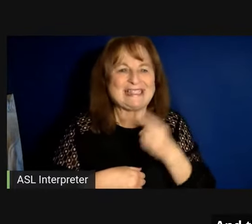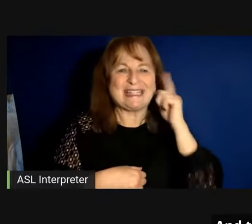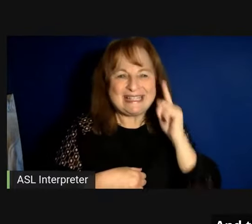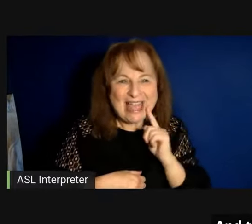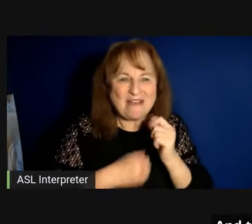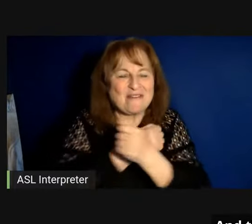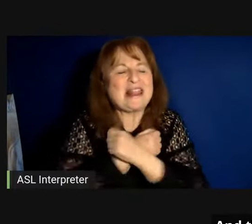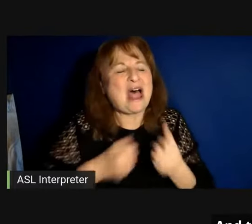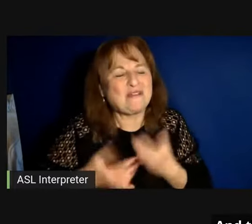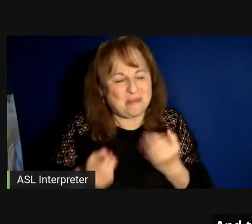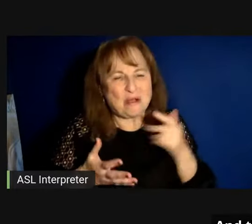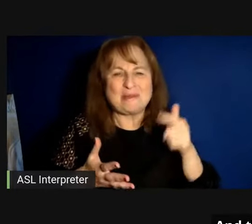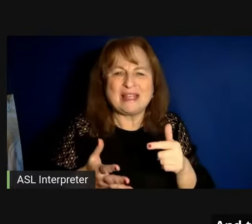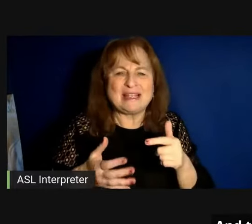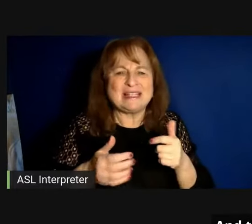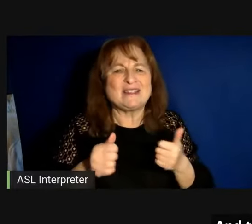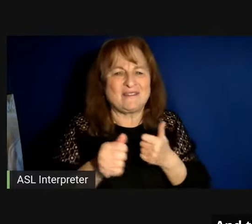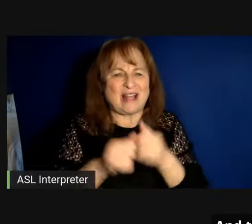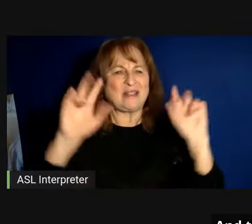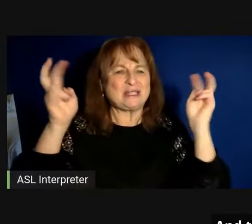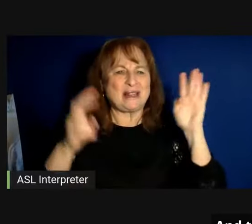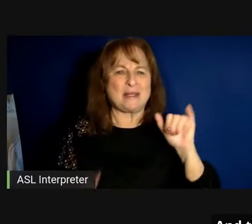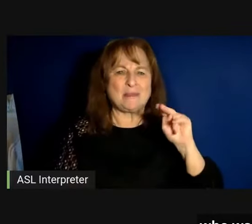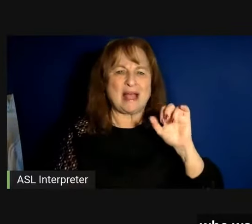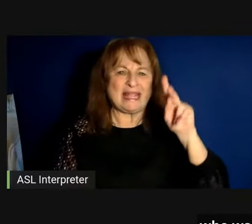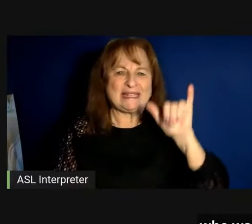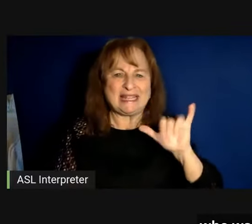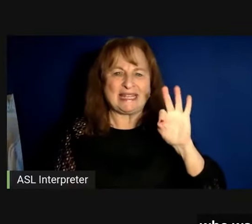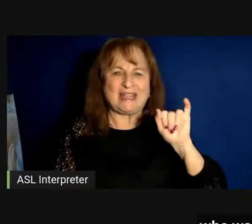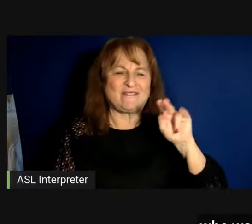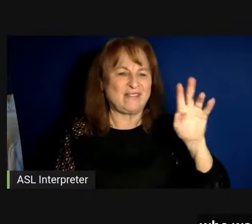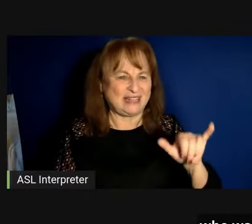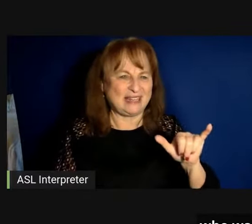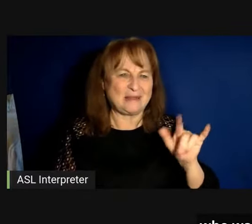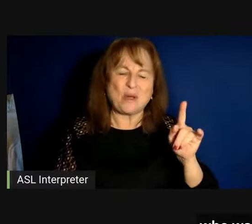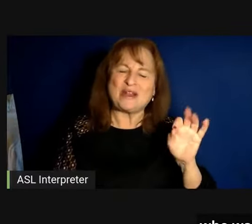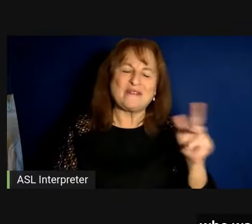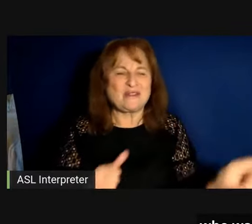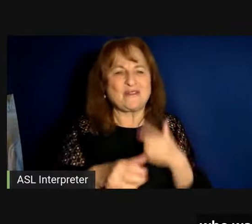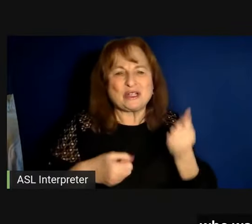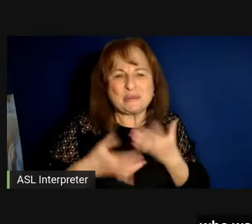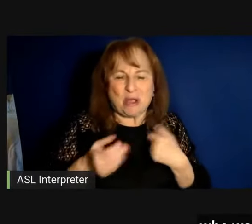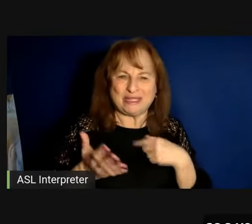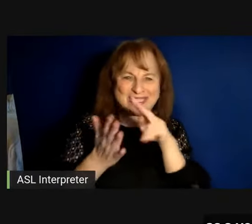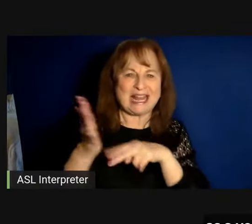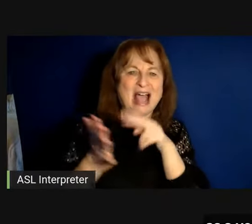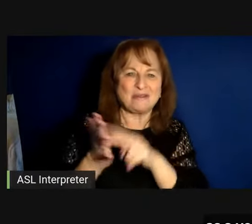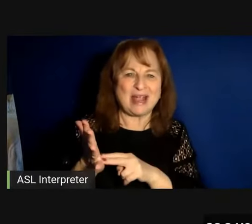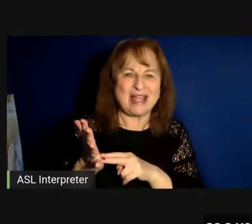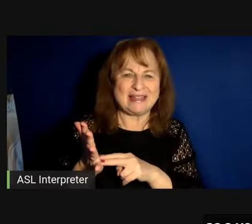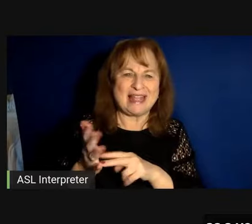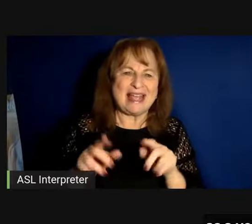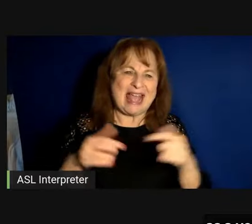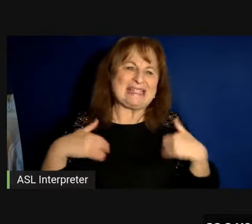and this poem is after a line by Nicky Finney who was maybe one of the first poets that I read as a